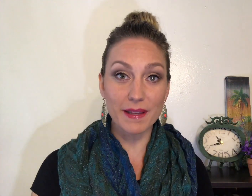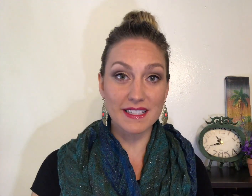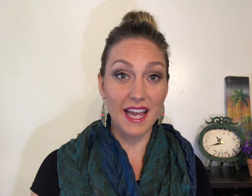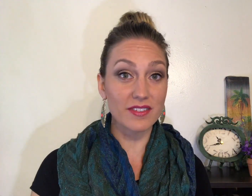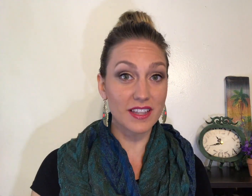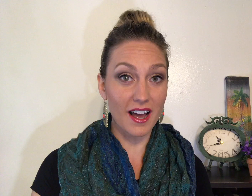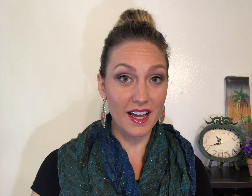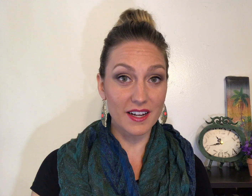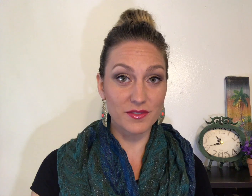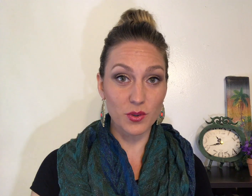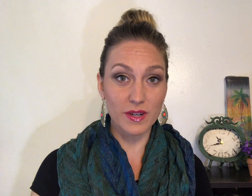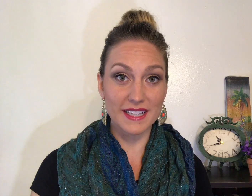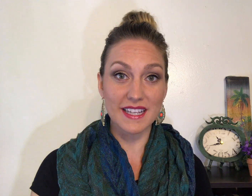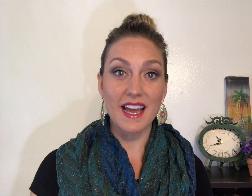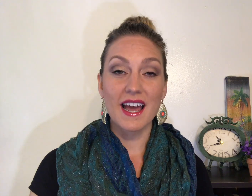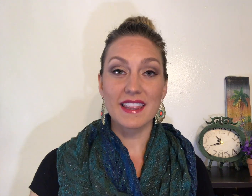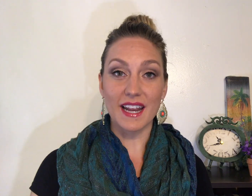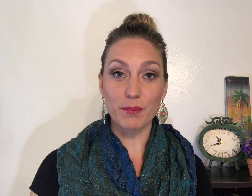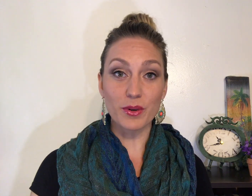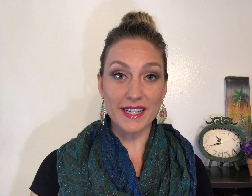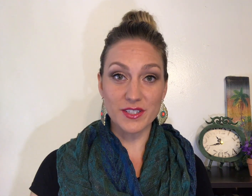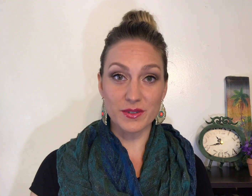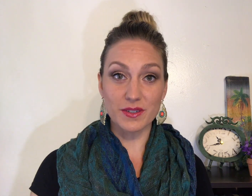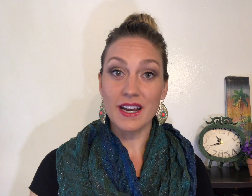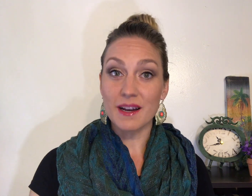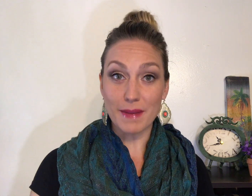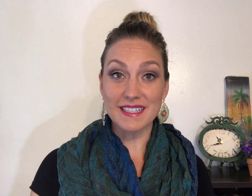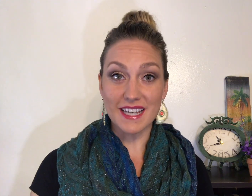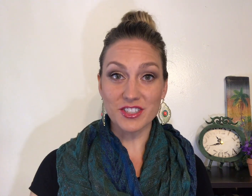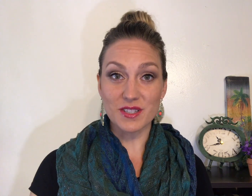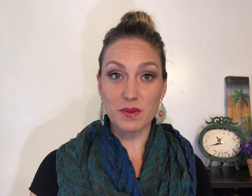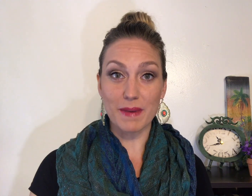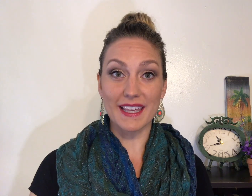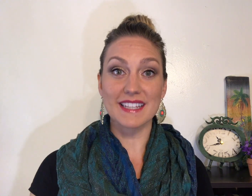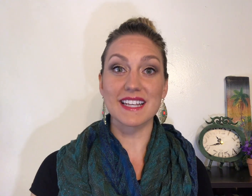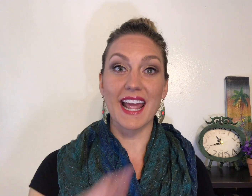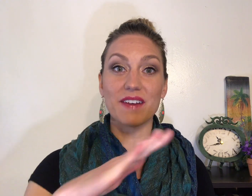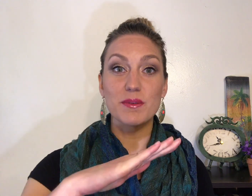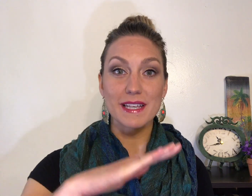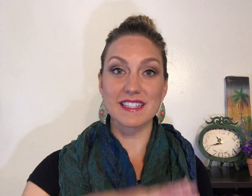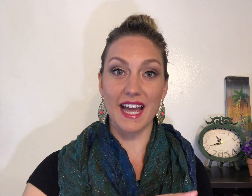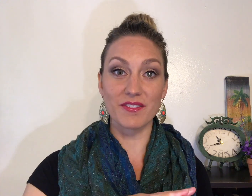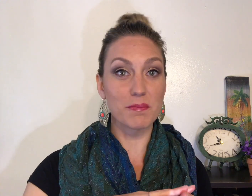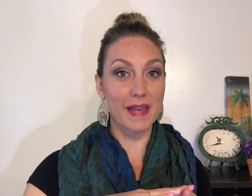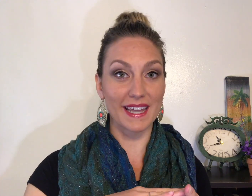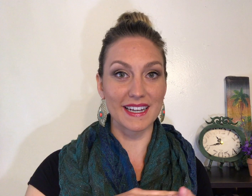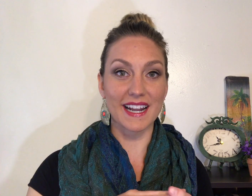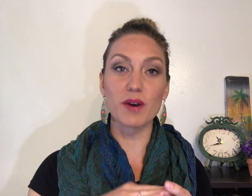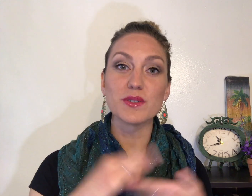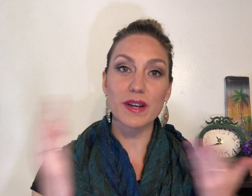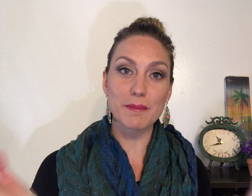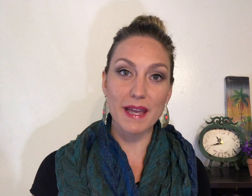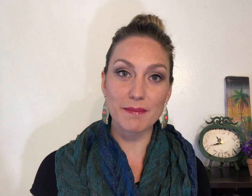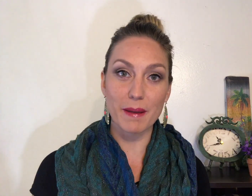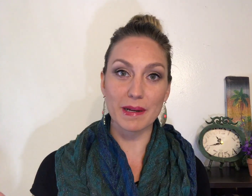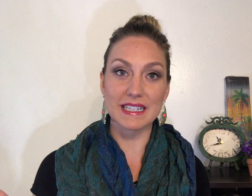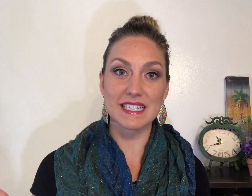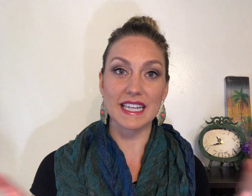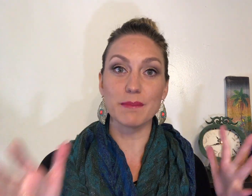because I have a lot of toys that I bring to my sessions with my kids and I have them inside of a bin and I always recommend my parents to keep